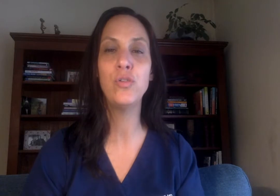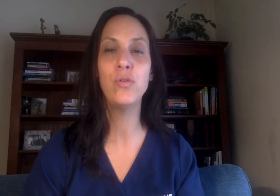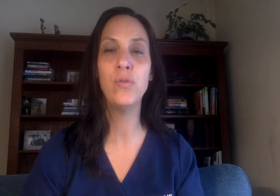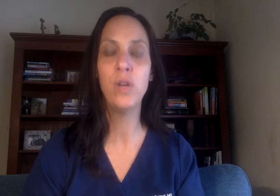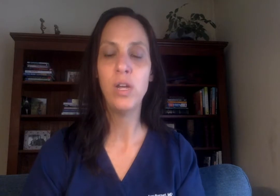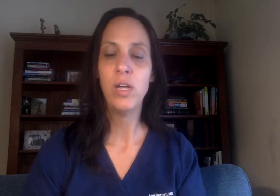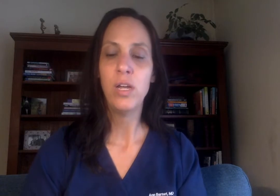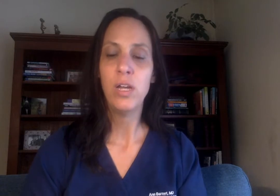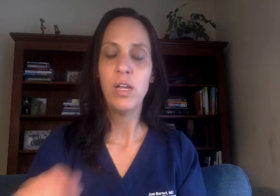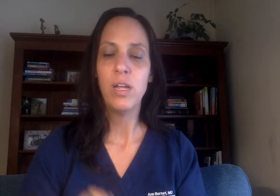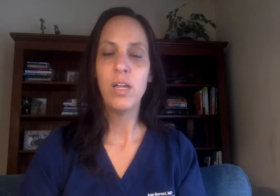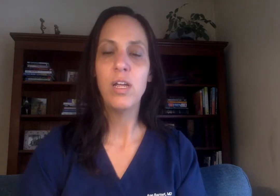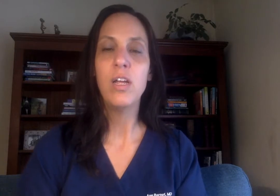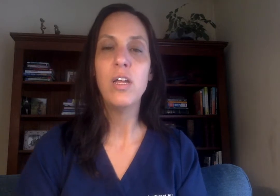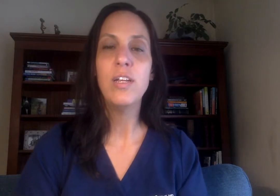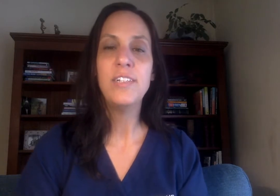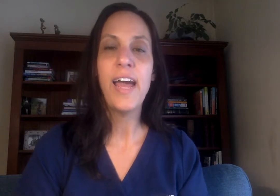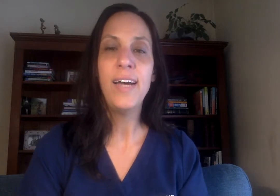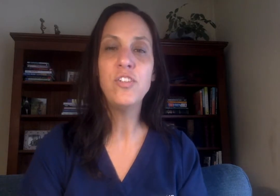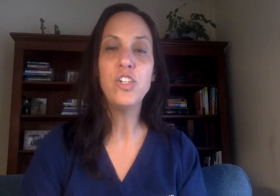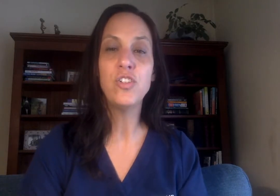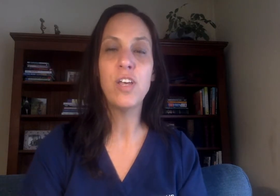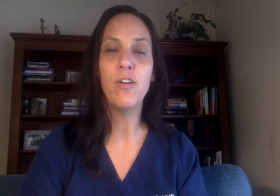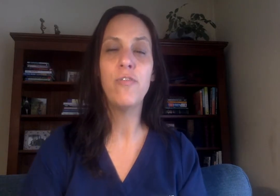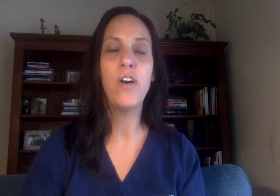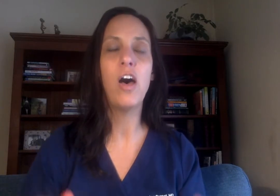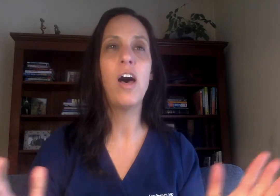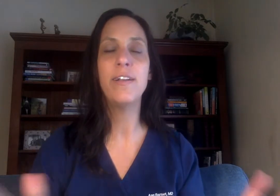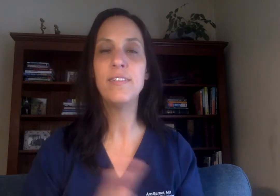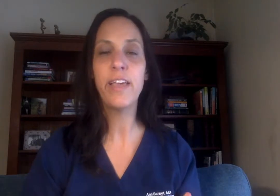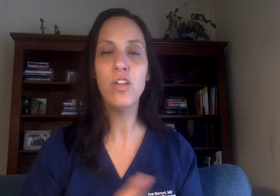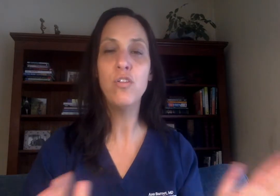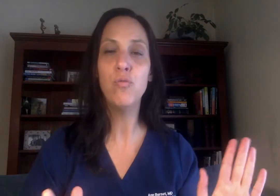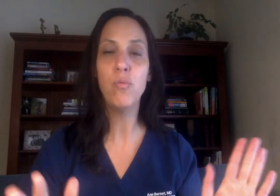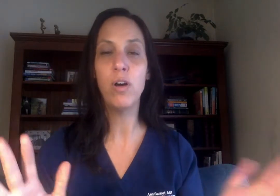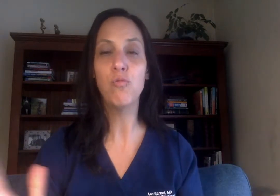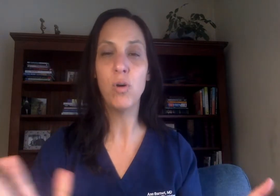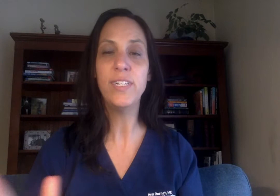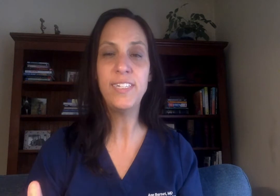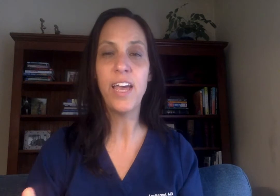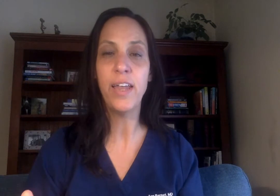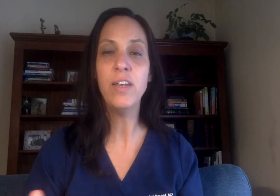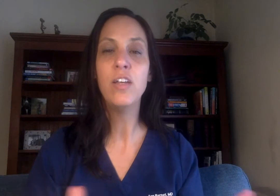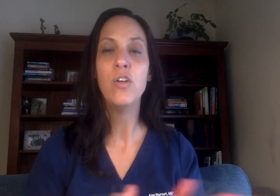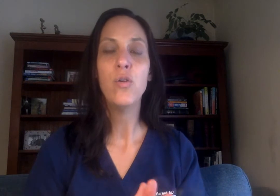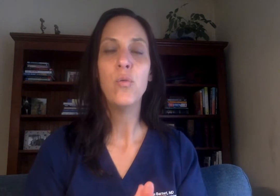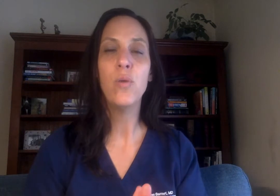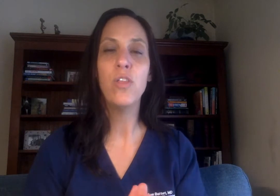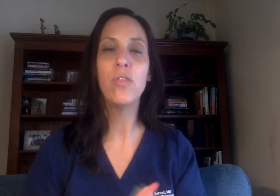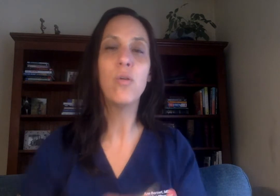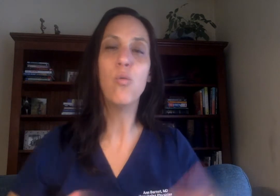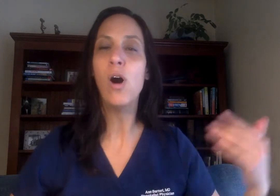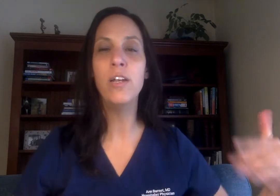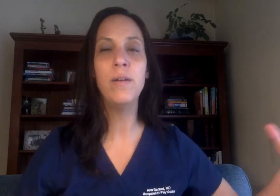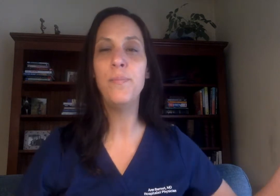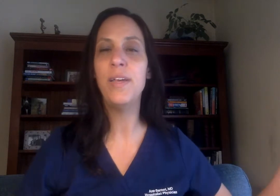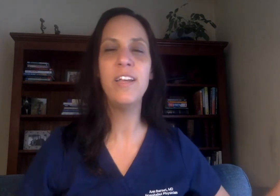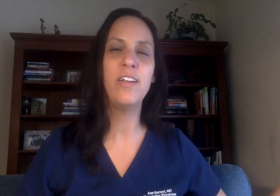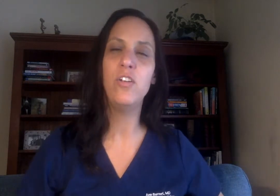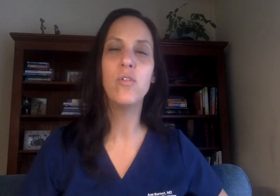to ask yourself on a scale of one to ten with one being you know